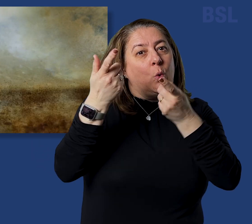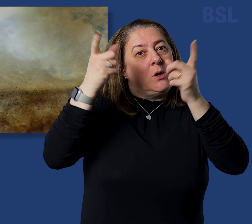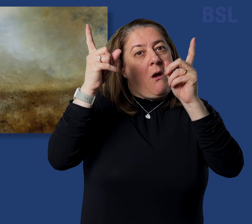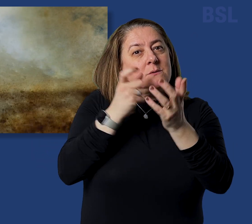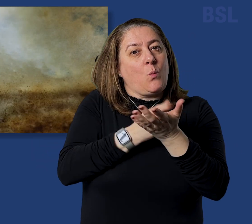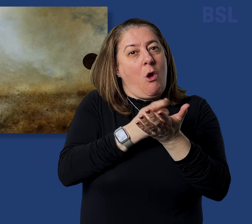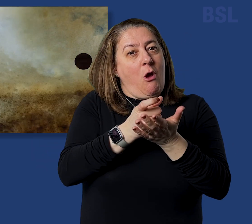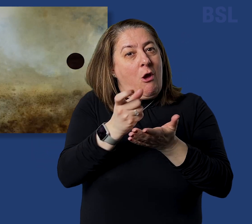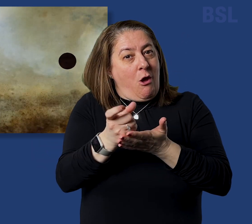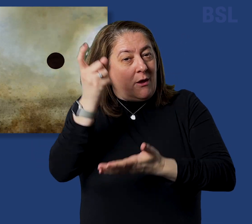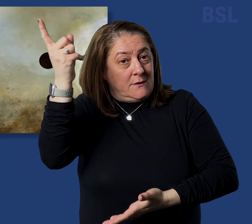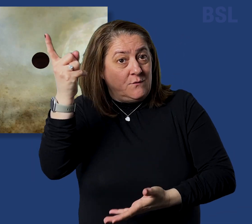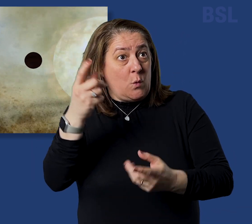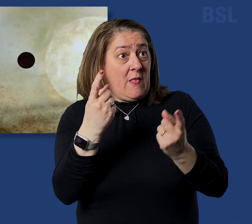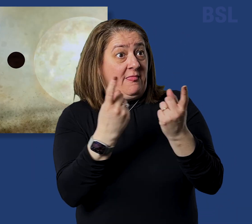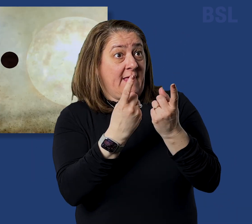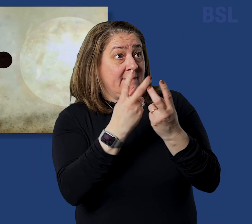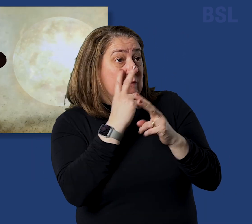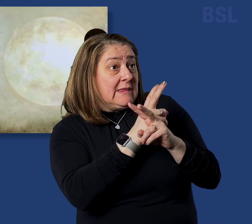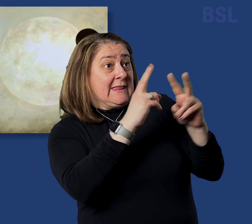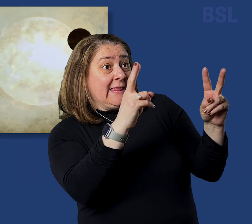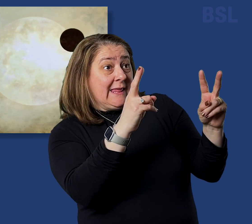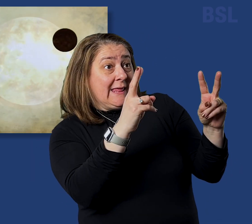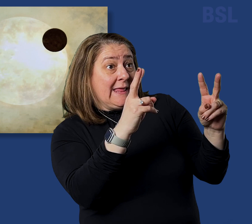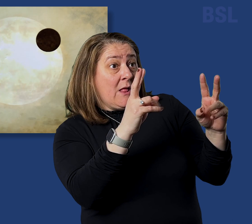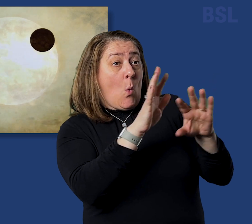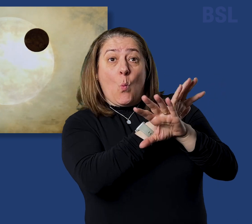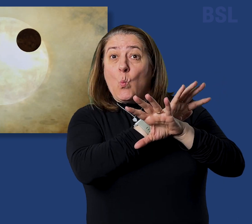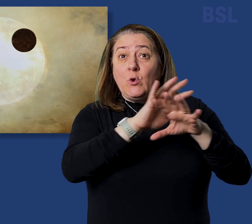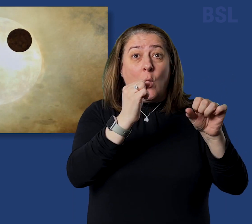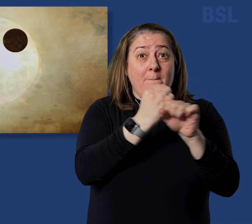So that things which are seen were not made of things which do appear.